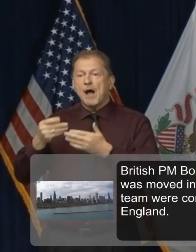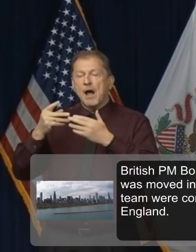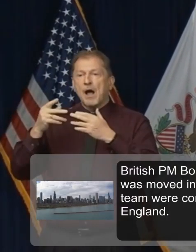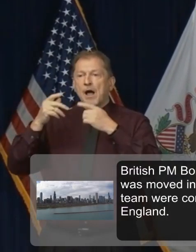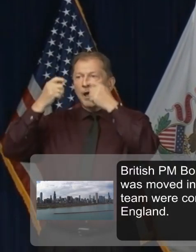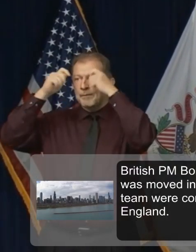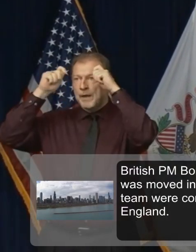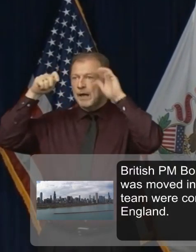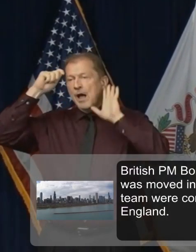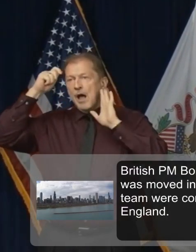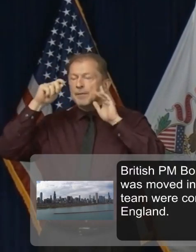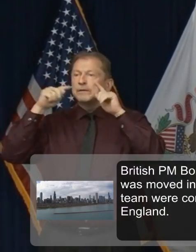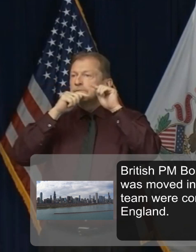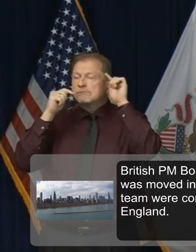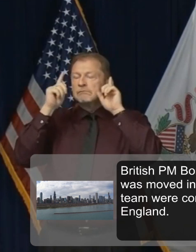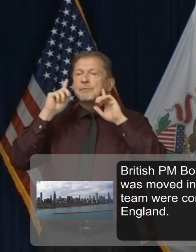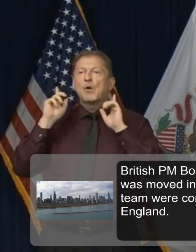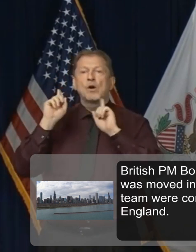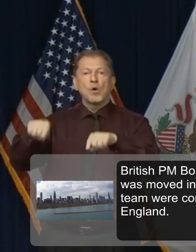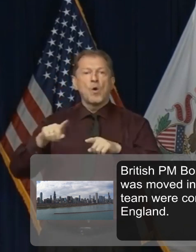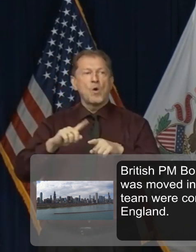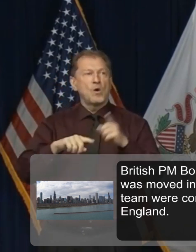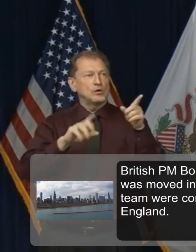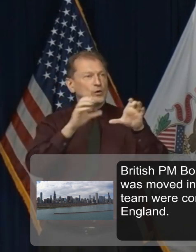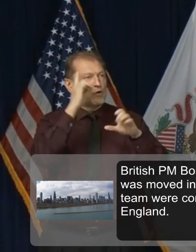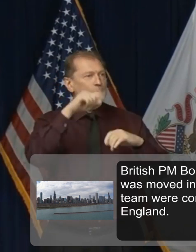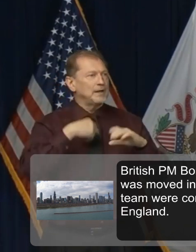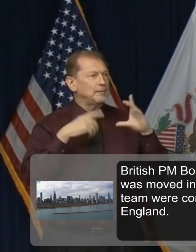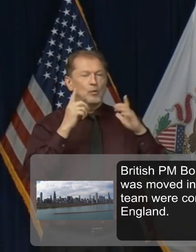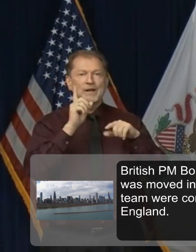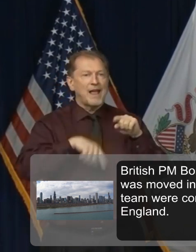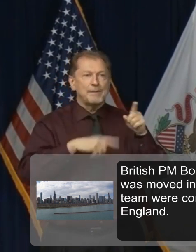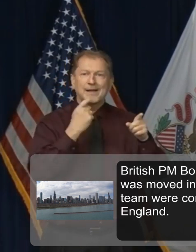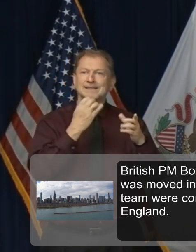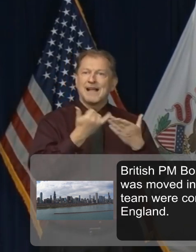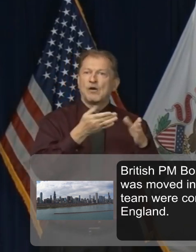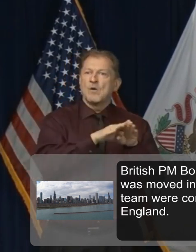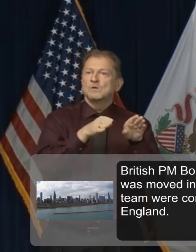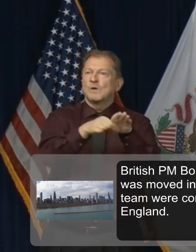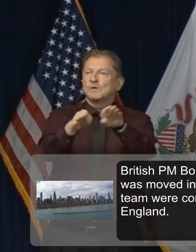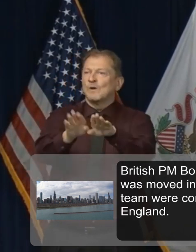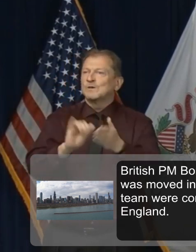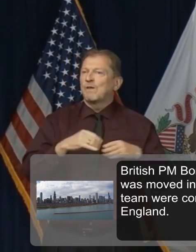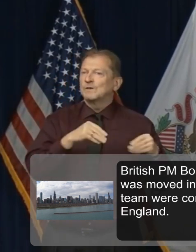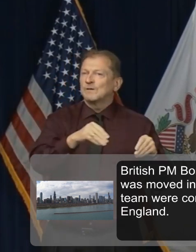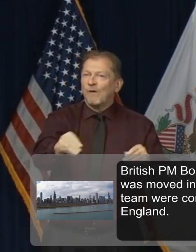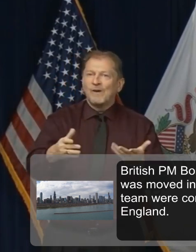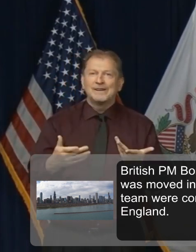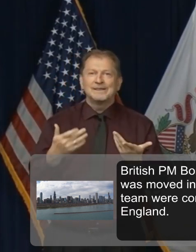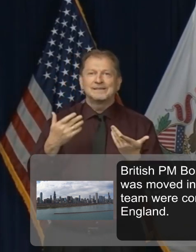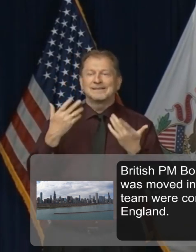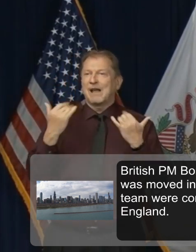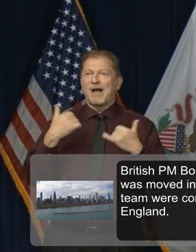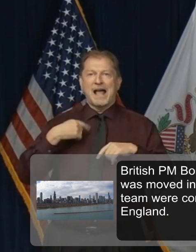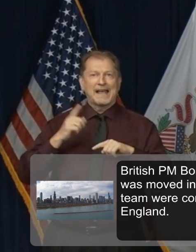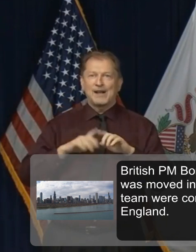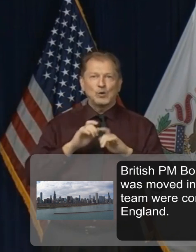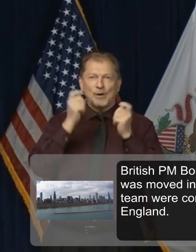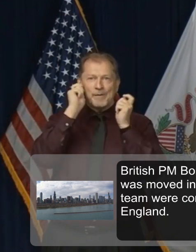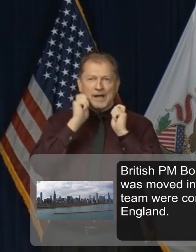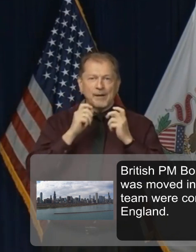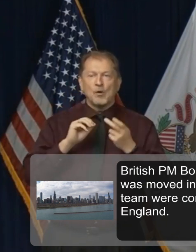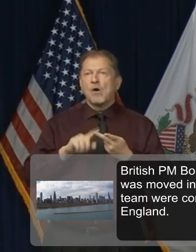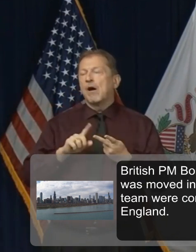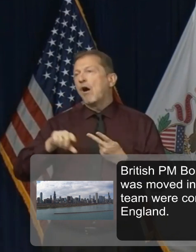makeup counter somewhere to get that you can't get anymore because those stores are closed, you know, or other items of, you know,